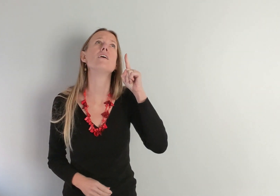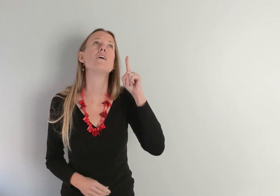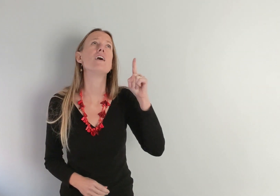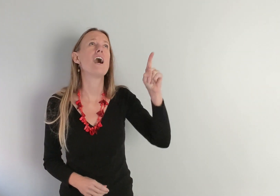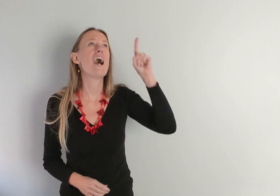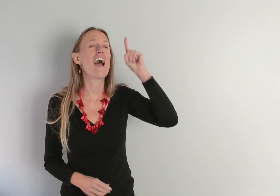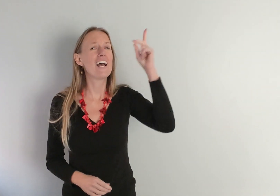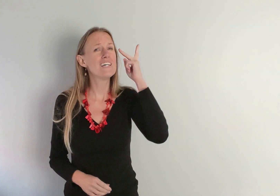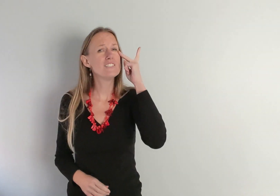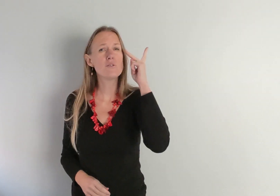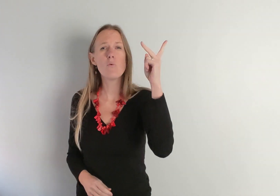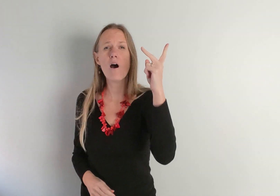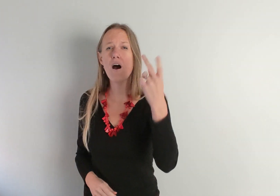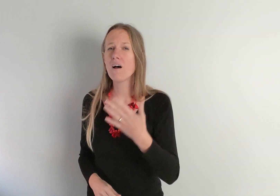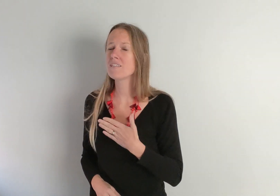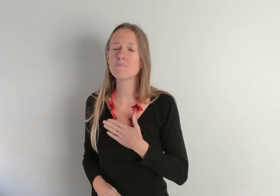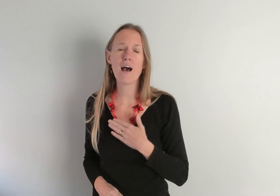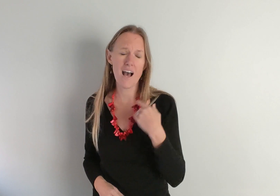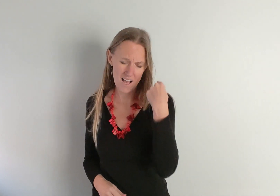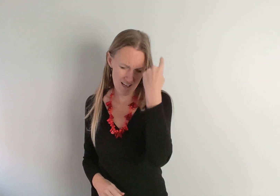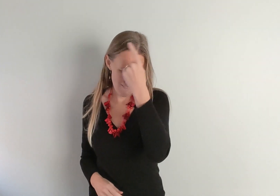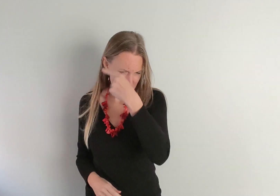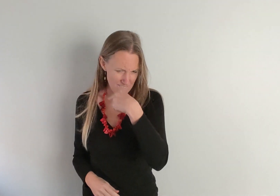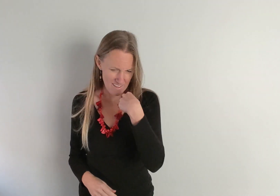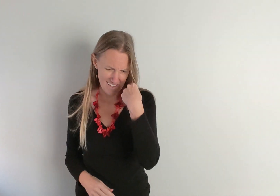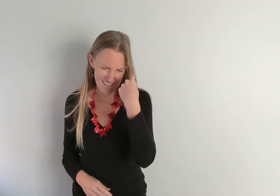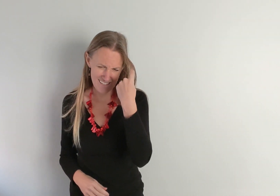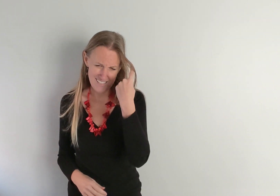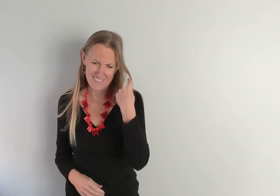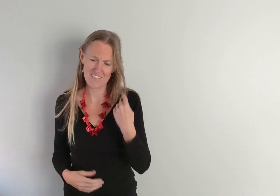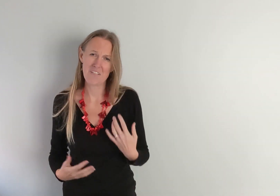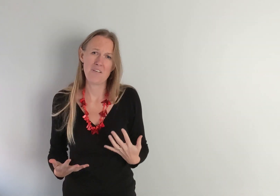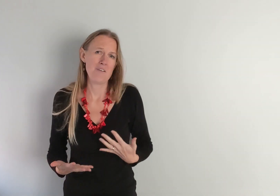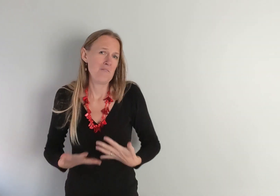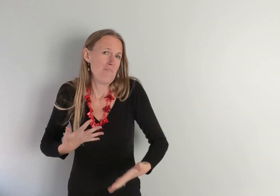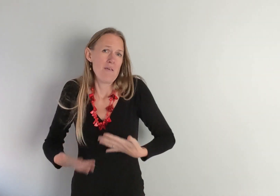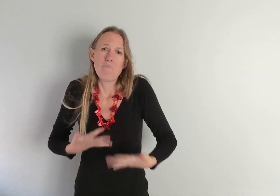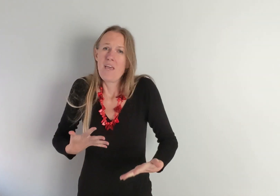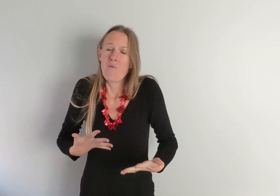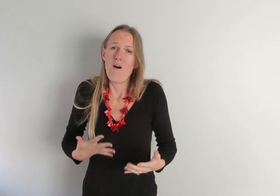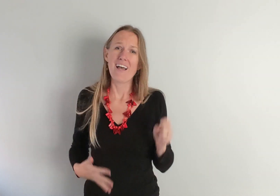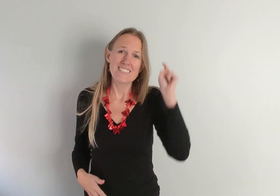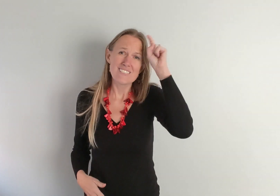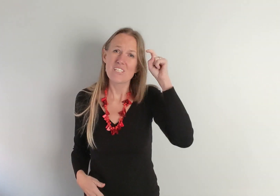As you watch my face If a wiser